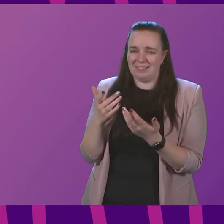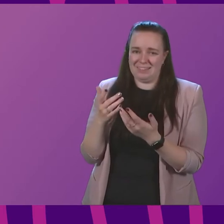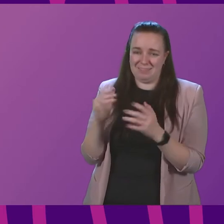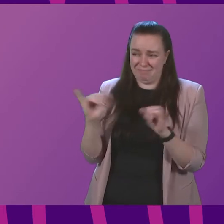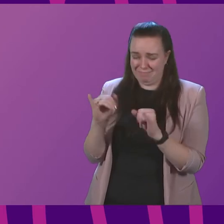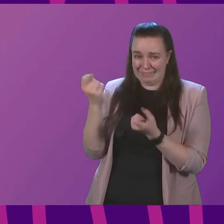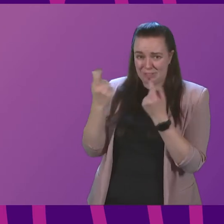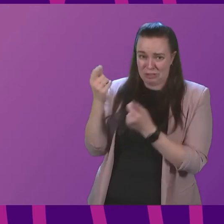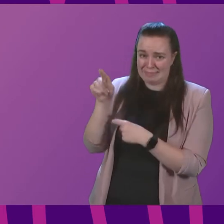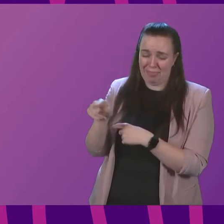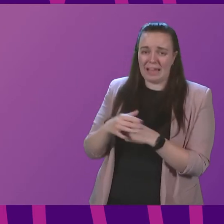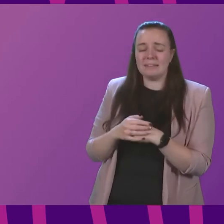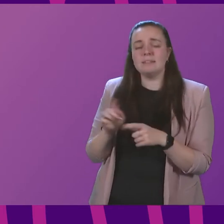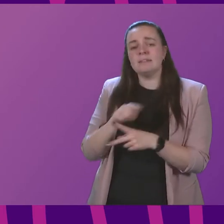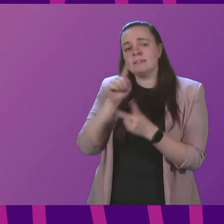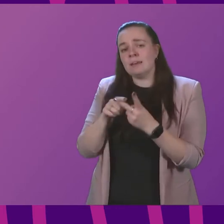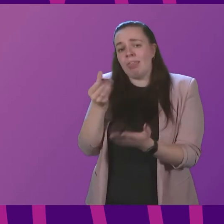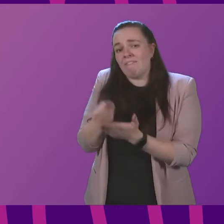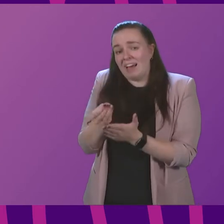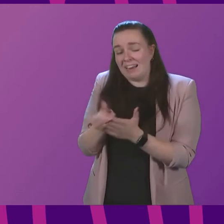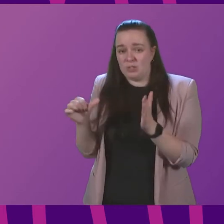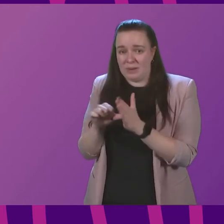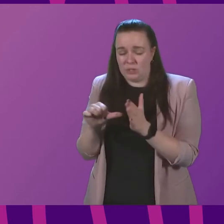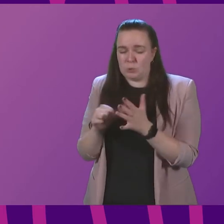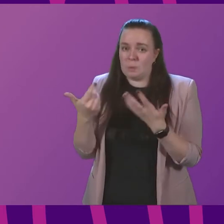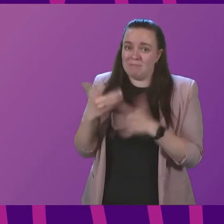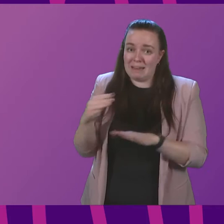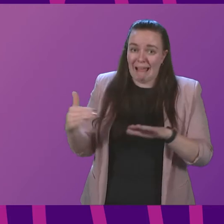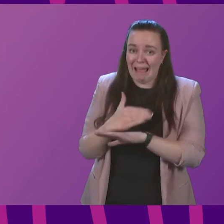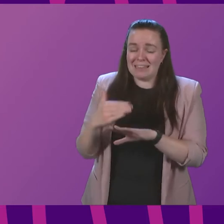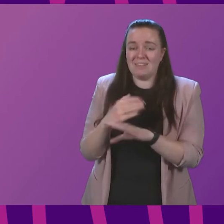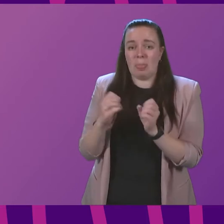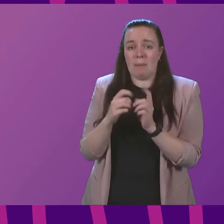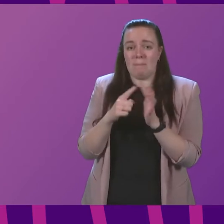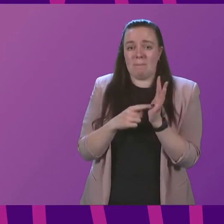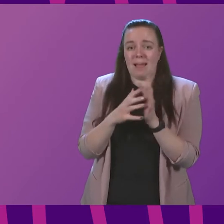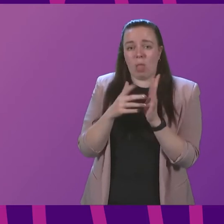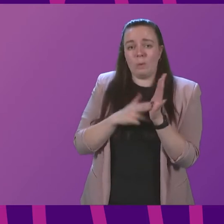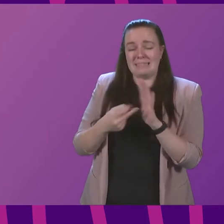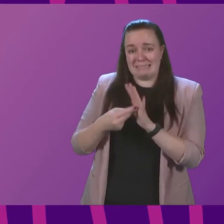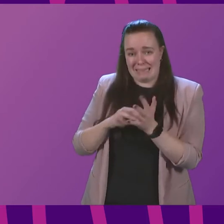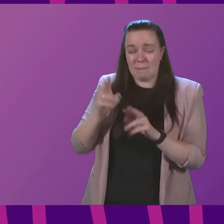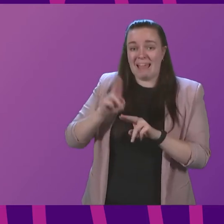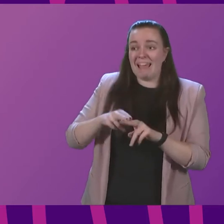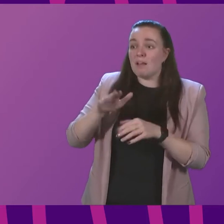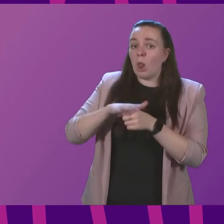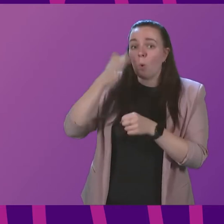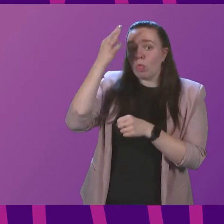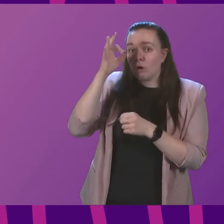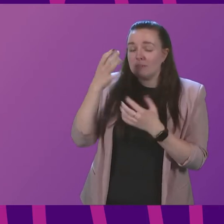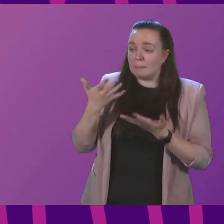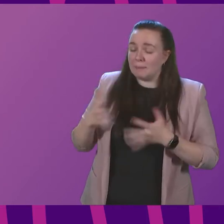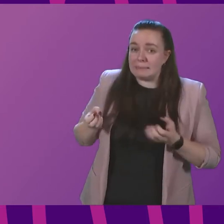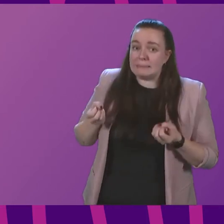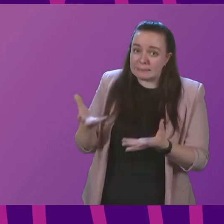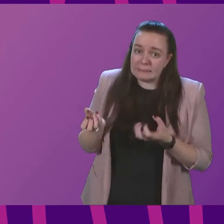in relation to the financial issues we've activated the Bellwind scheme if local authorities are incurring expenditure which